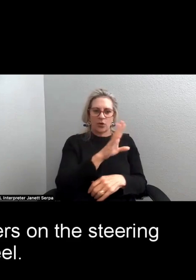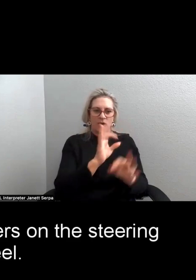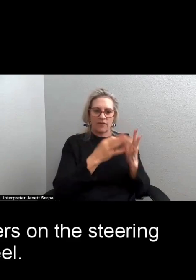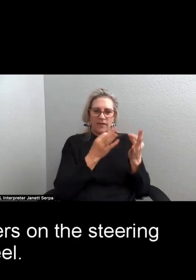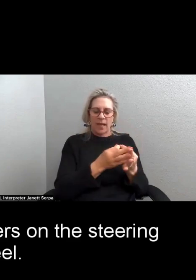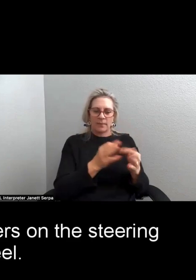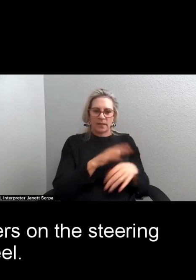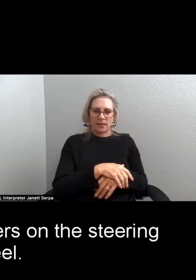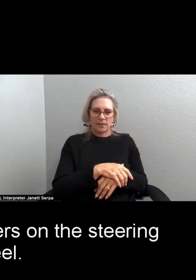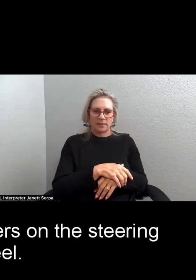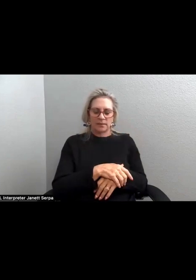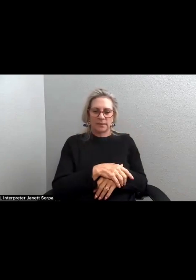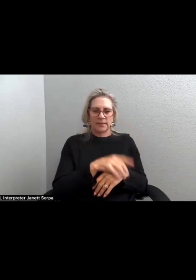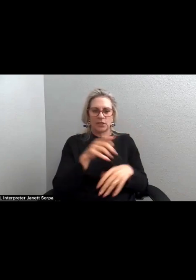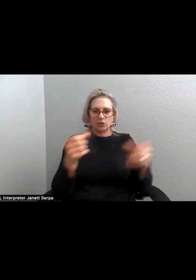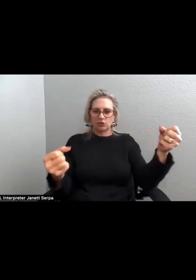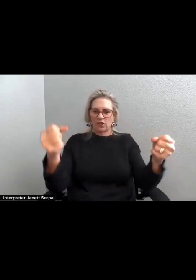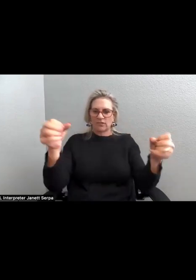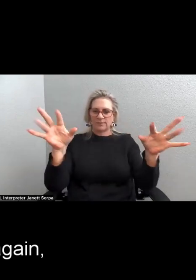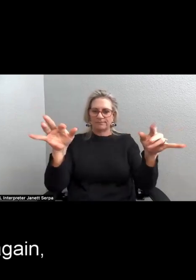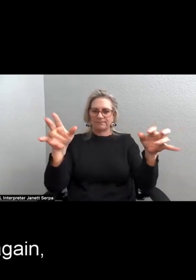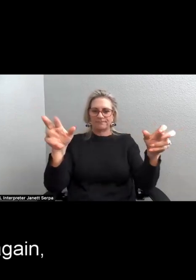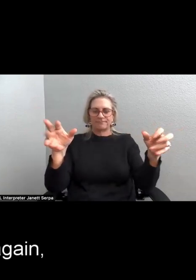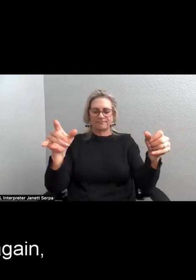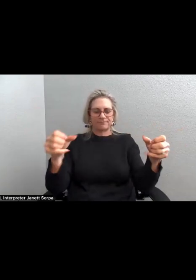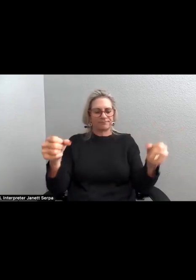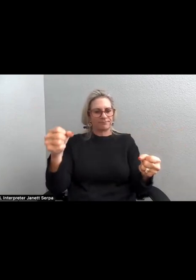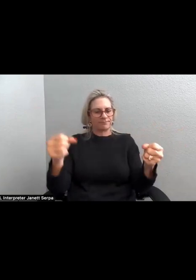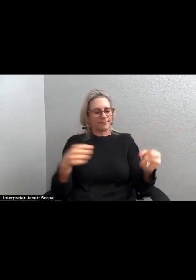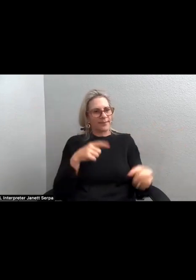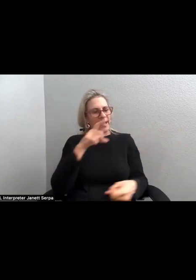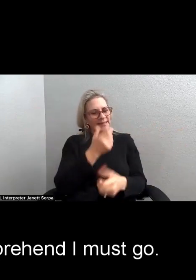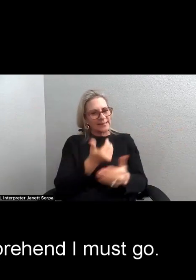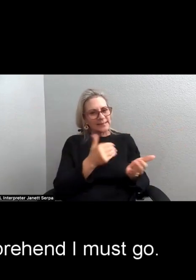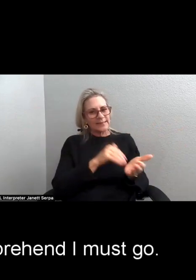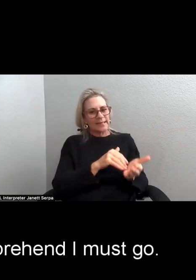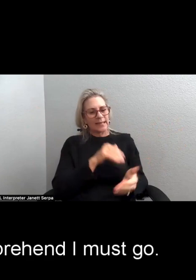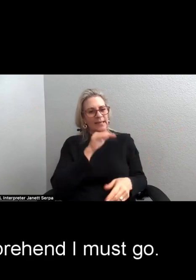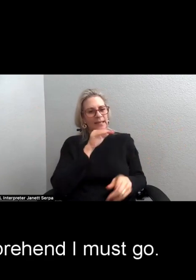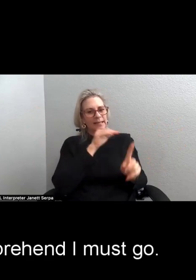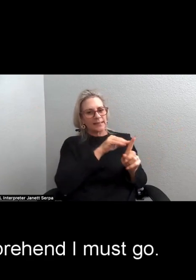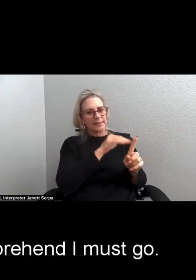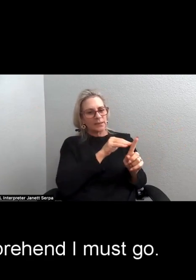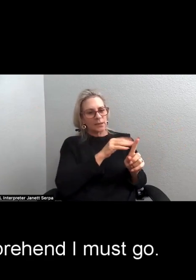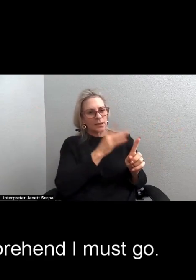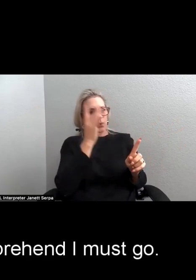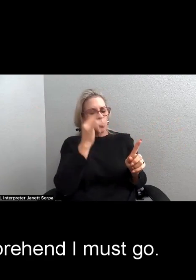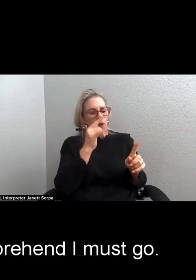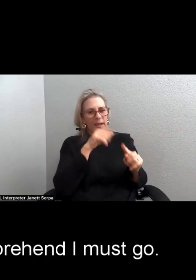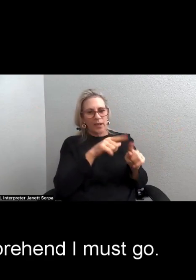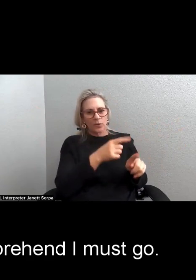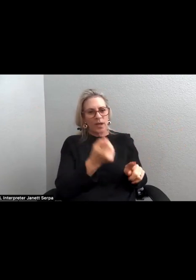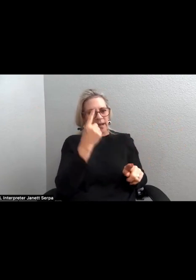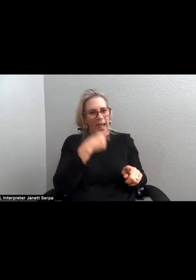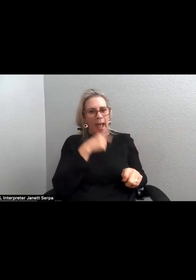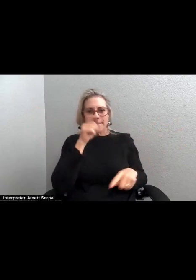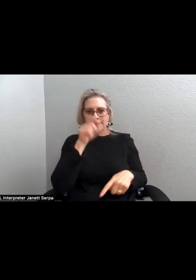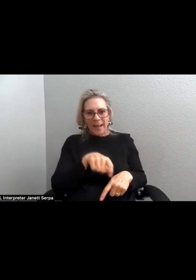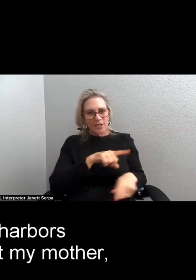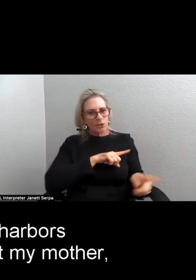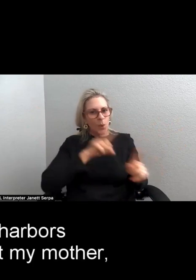fingers on the steering wheel. I ask again why you can't comprehend I must go.